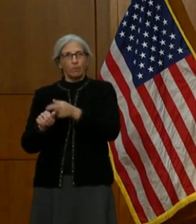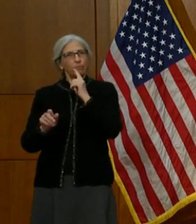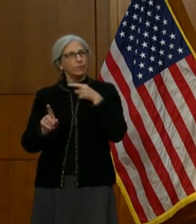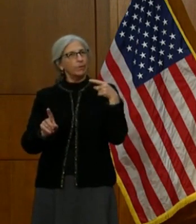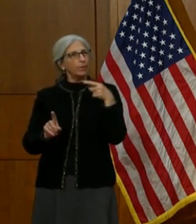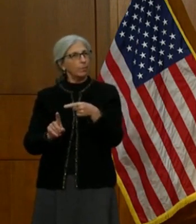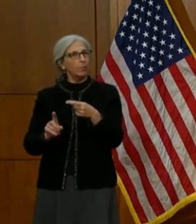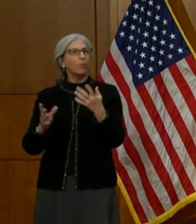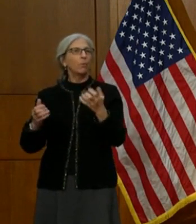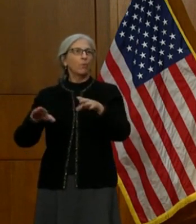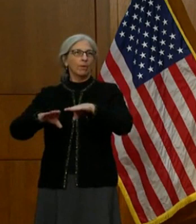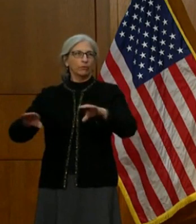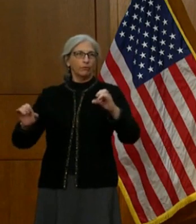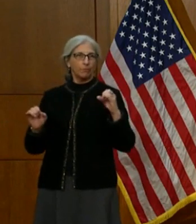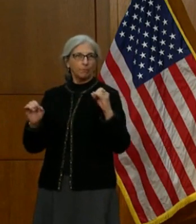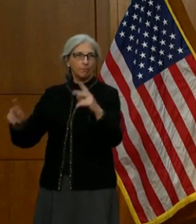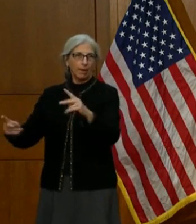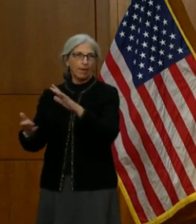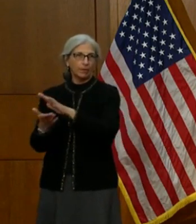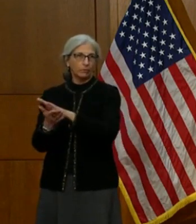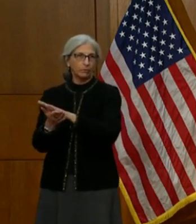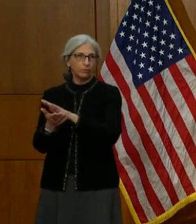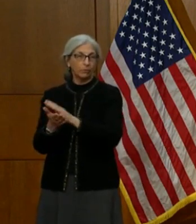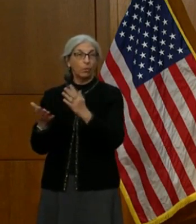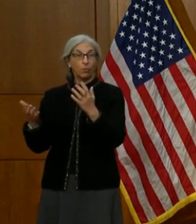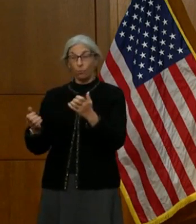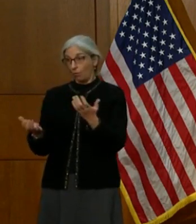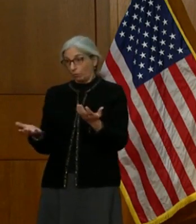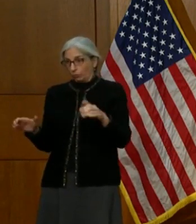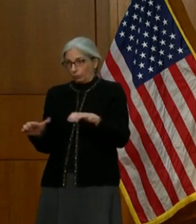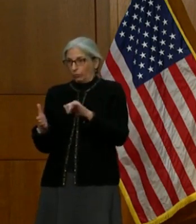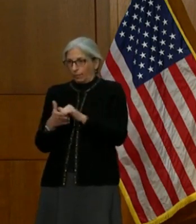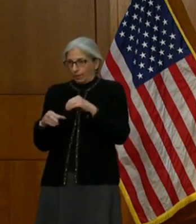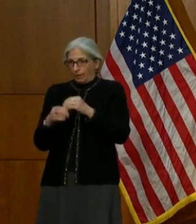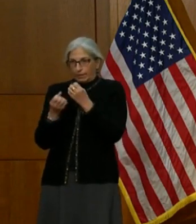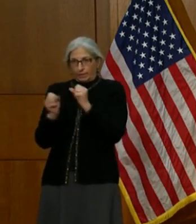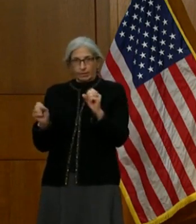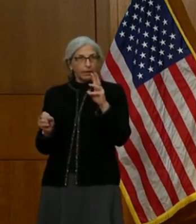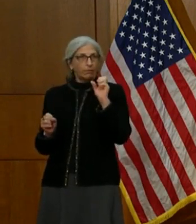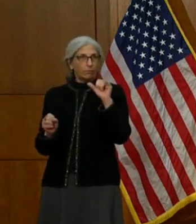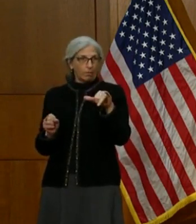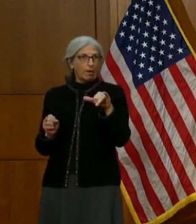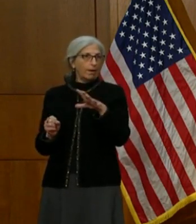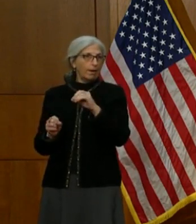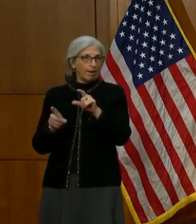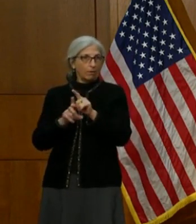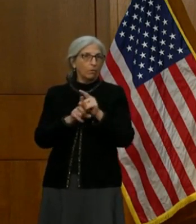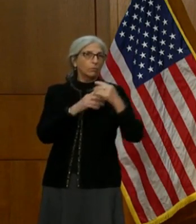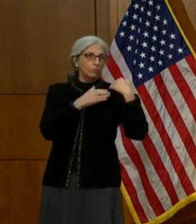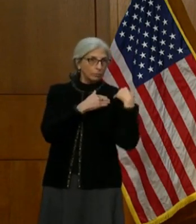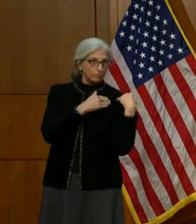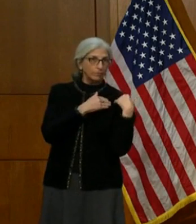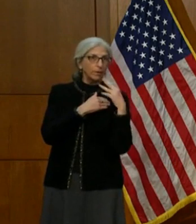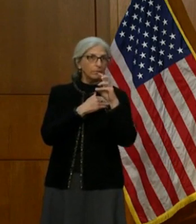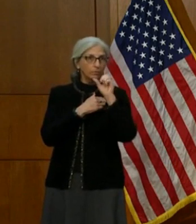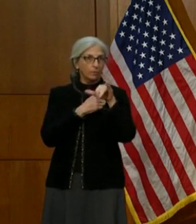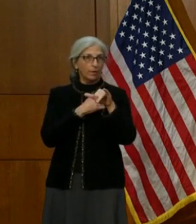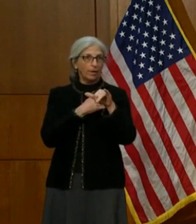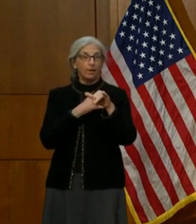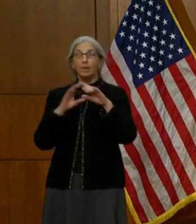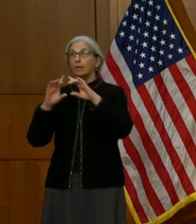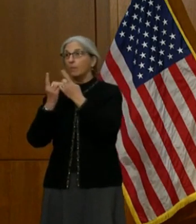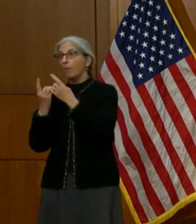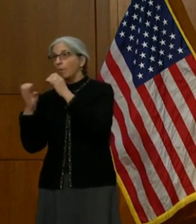in school. We want to do it safely and responsibly. And I'll have more to say. The Department of Education, our Secretary of Education,